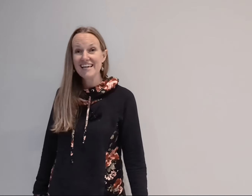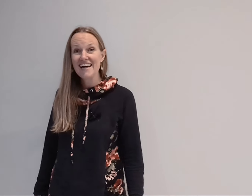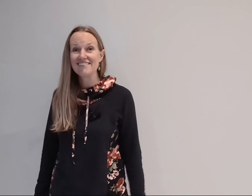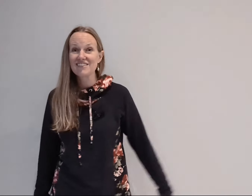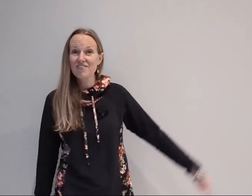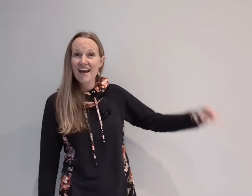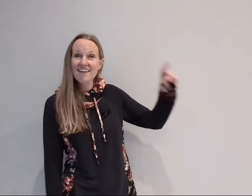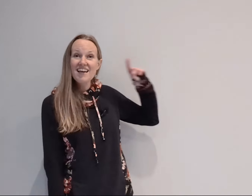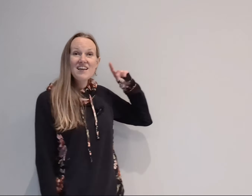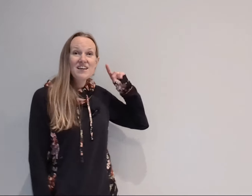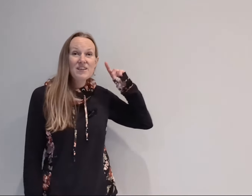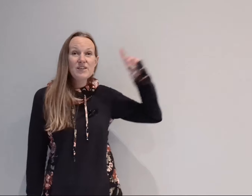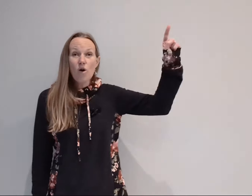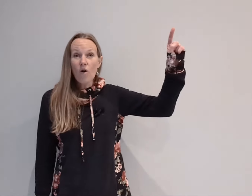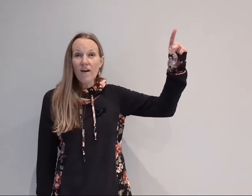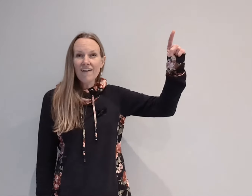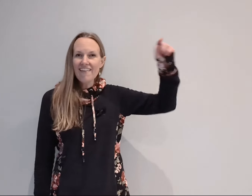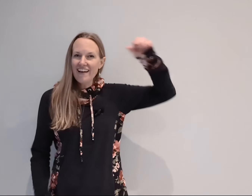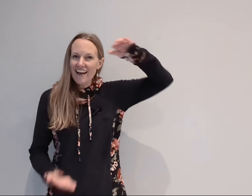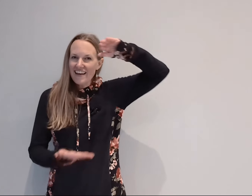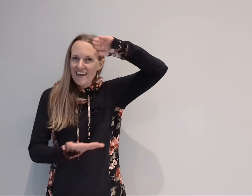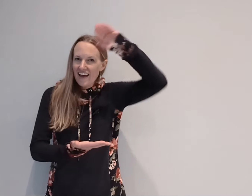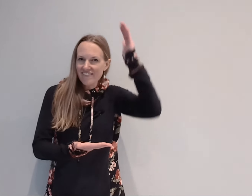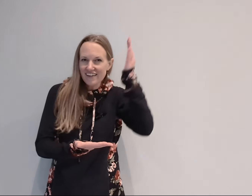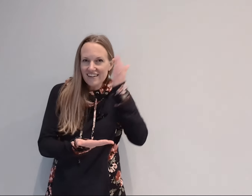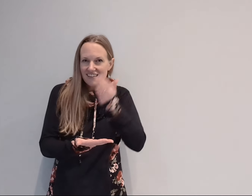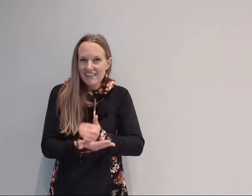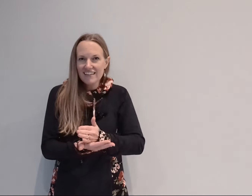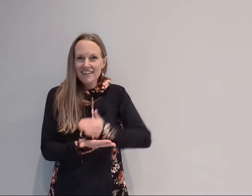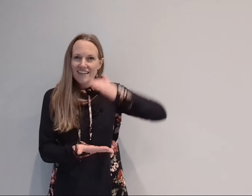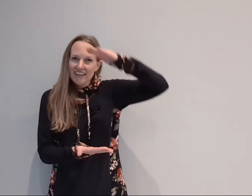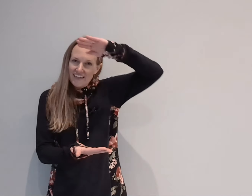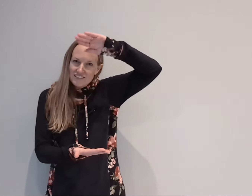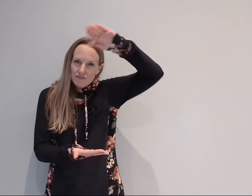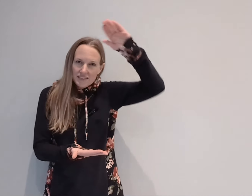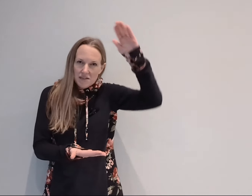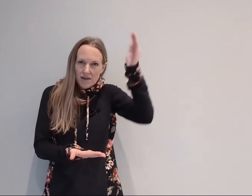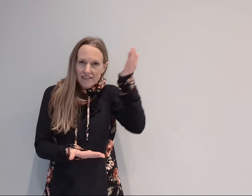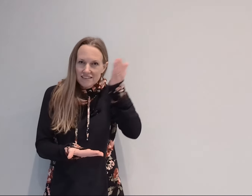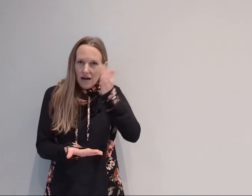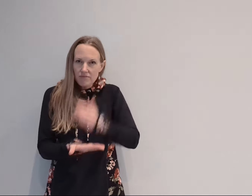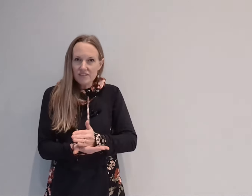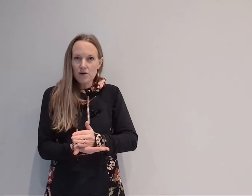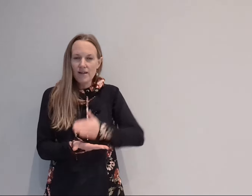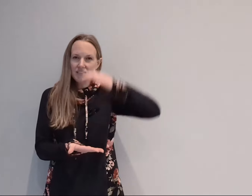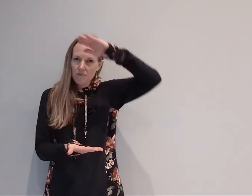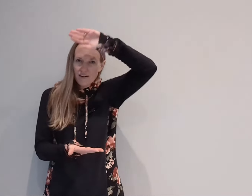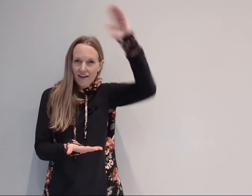down so for that you're and then never okay it's almost like you're making the top of a question mark